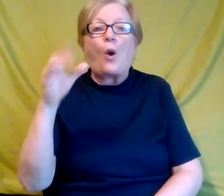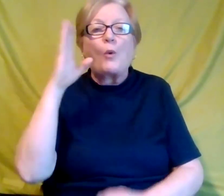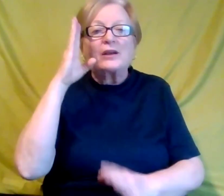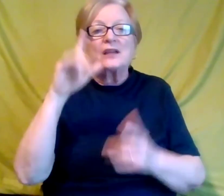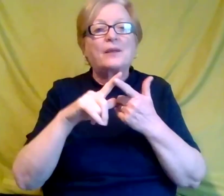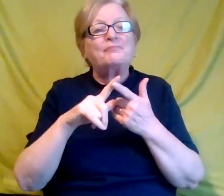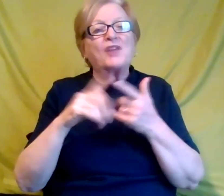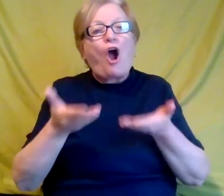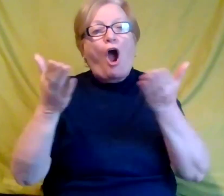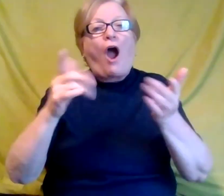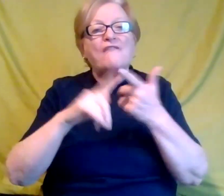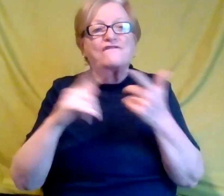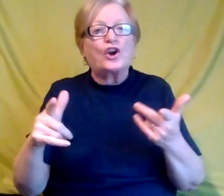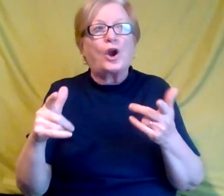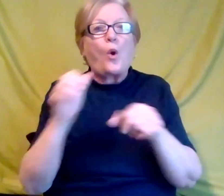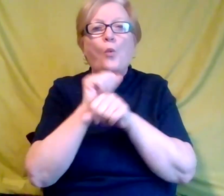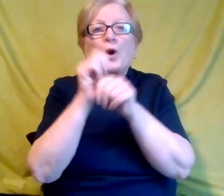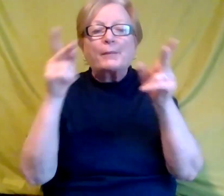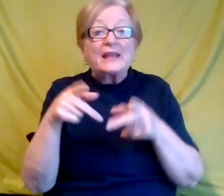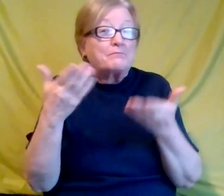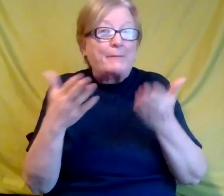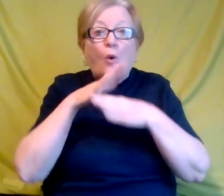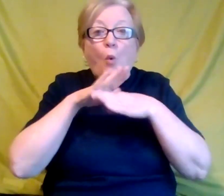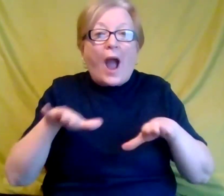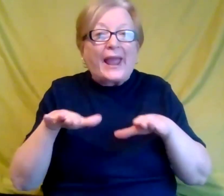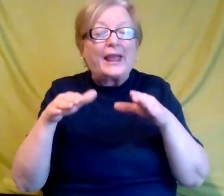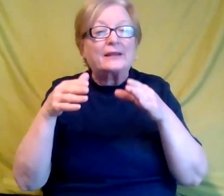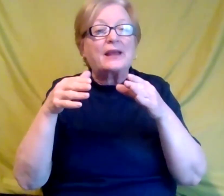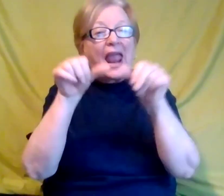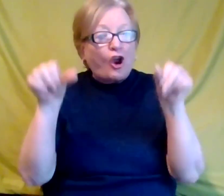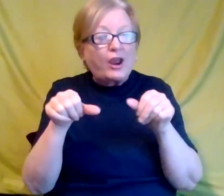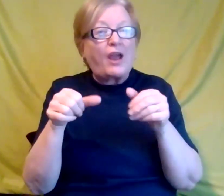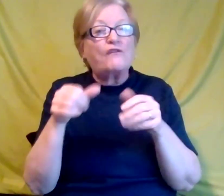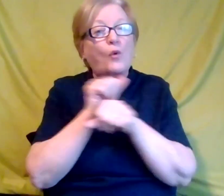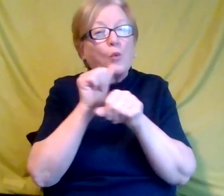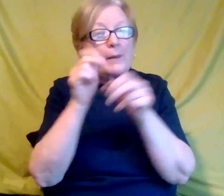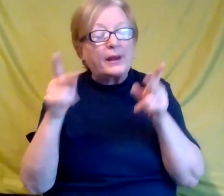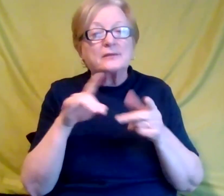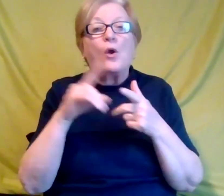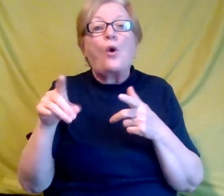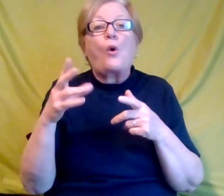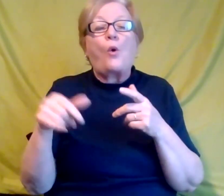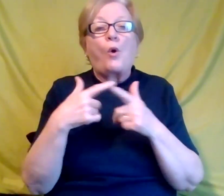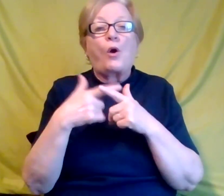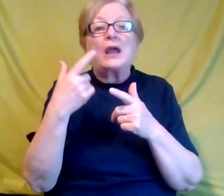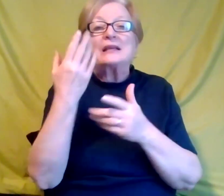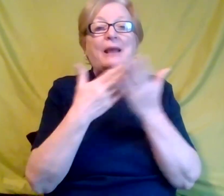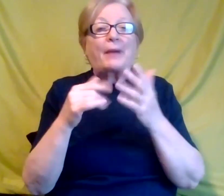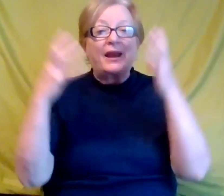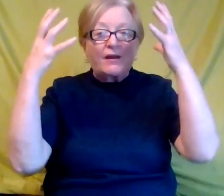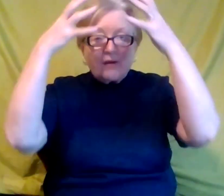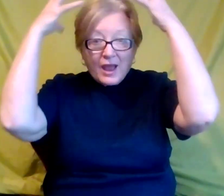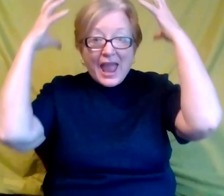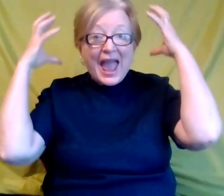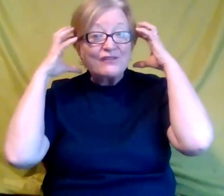example, quiet areas, if you have them, or allow adjustments like noise canceling headphones to minimize any